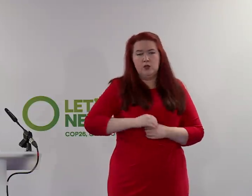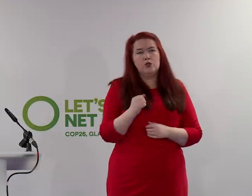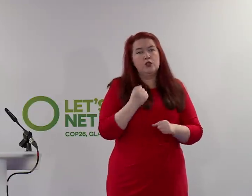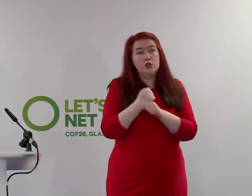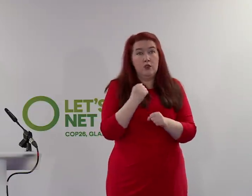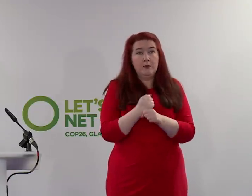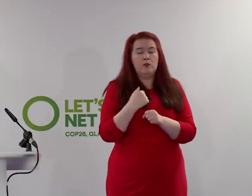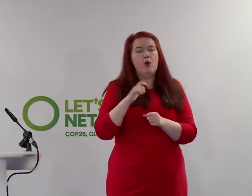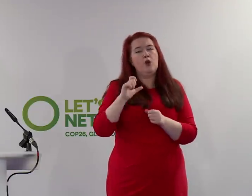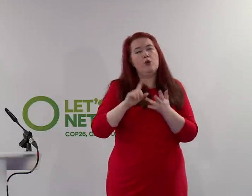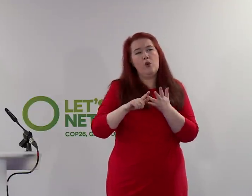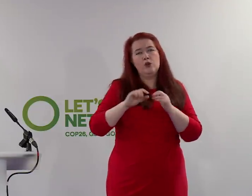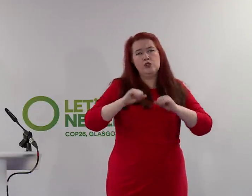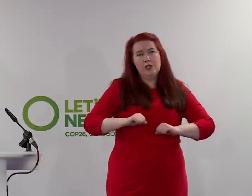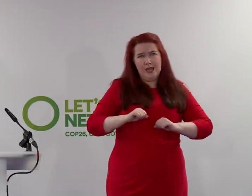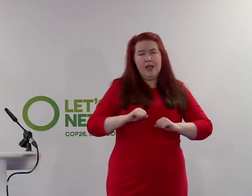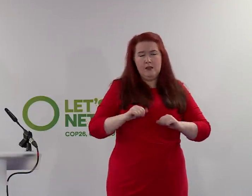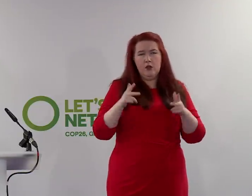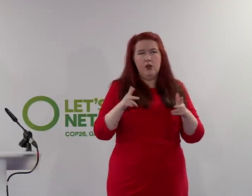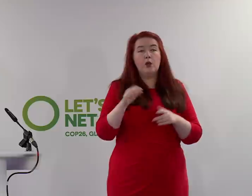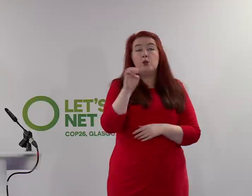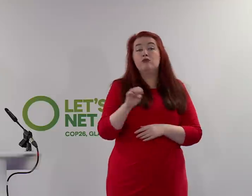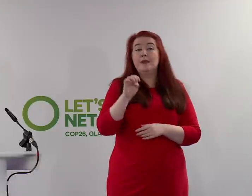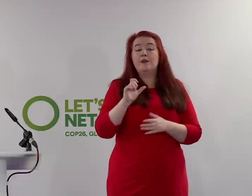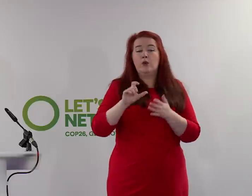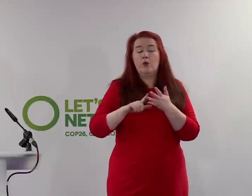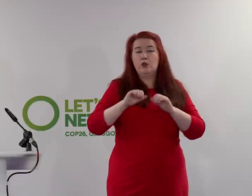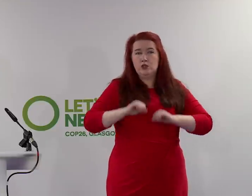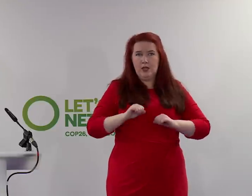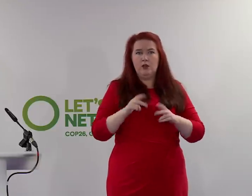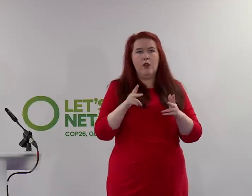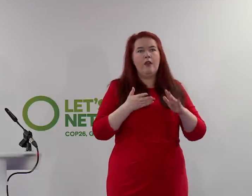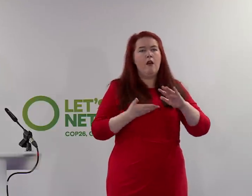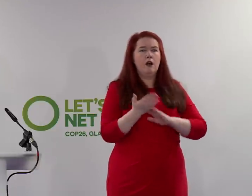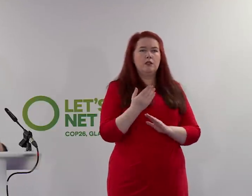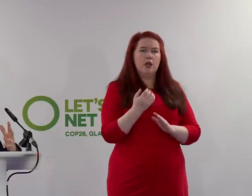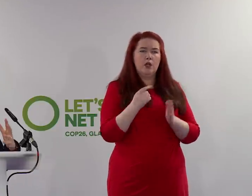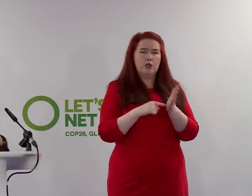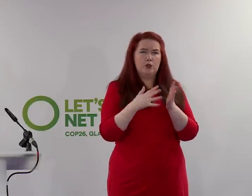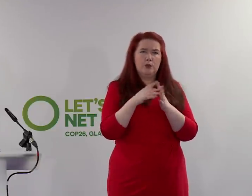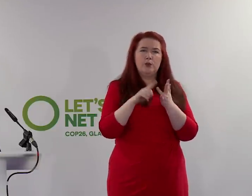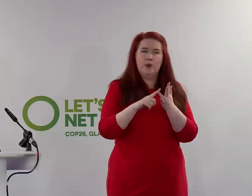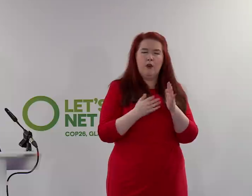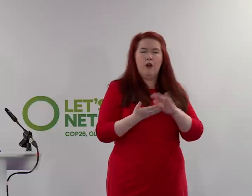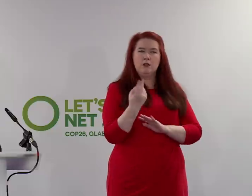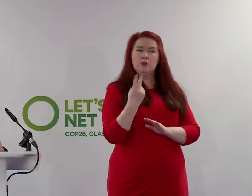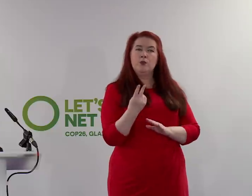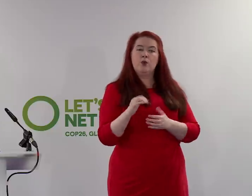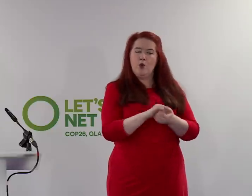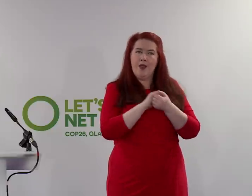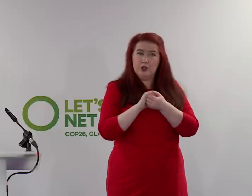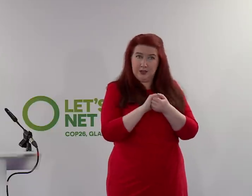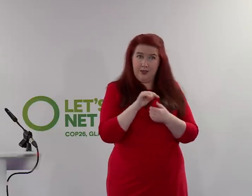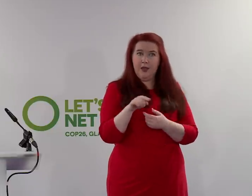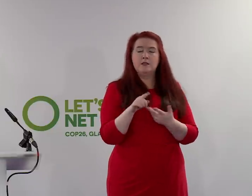the co-chair of what's called European co-chair of what's called the Under Two Coalition, which brings together state,